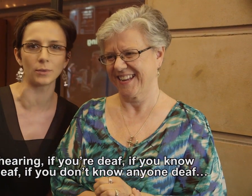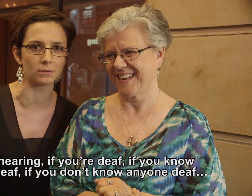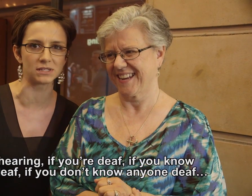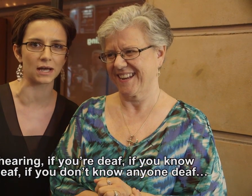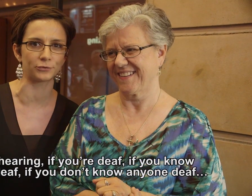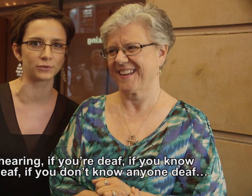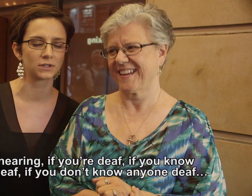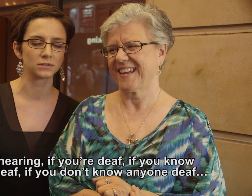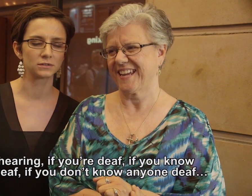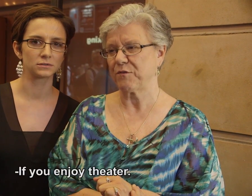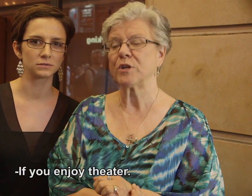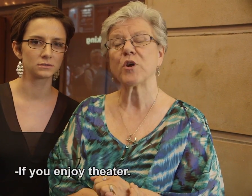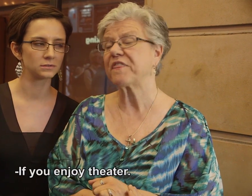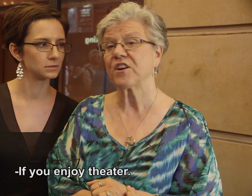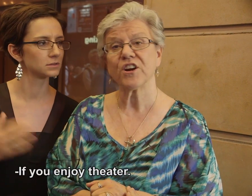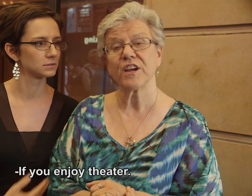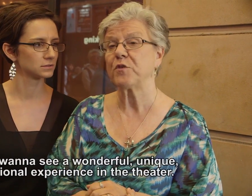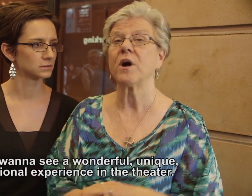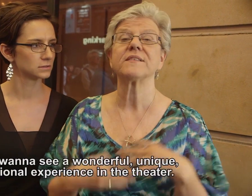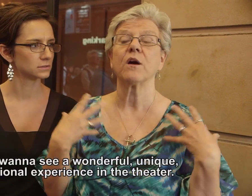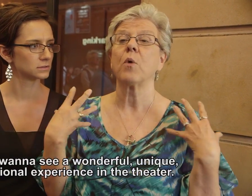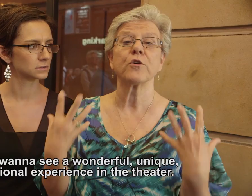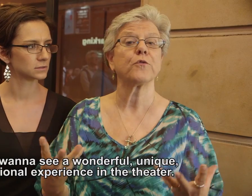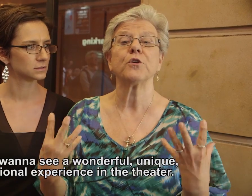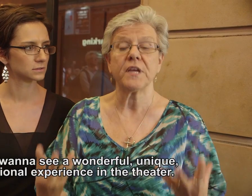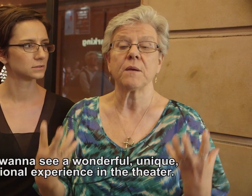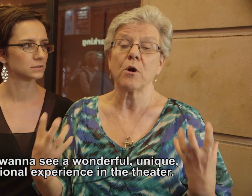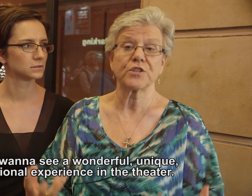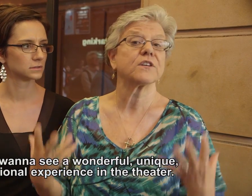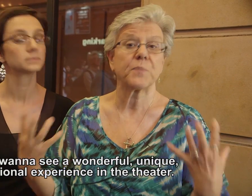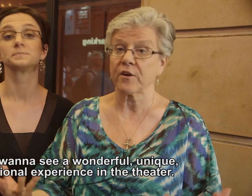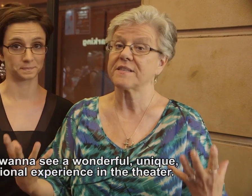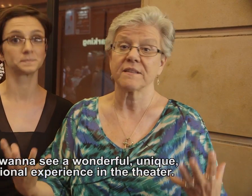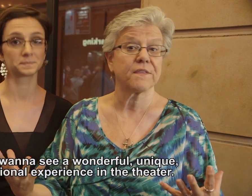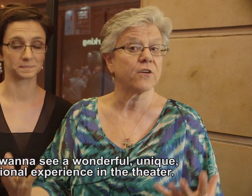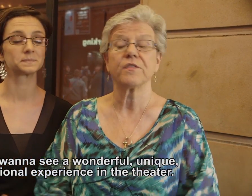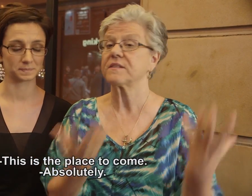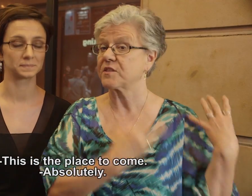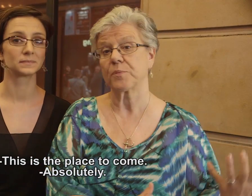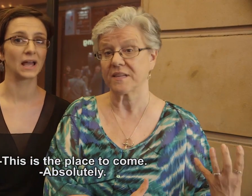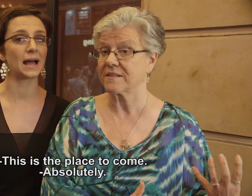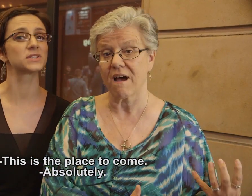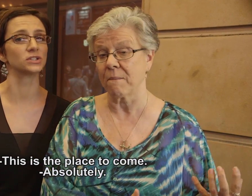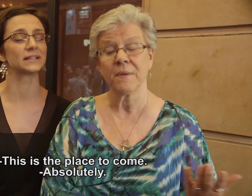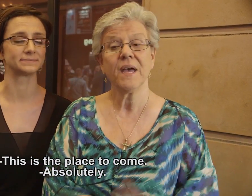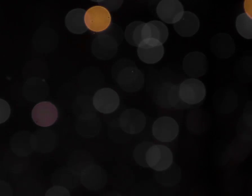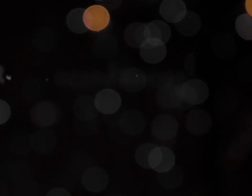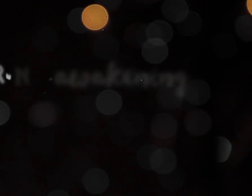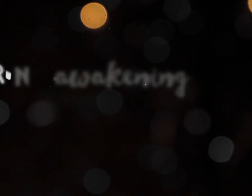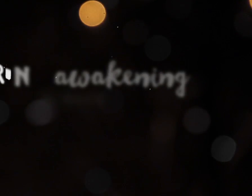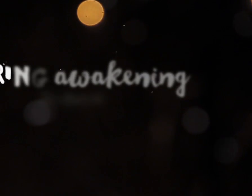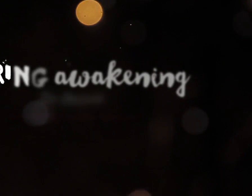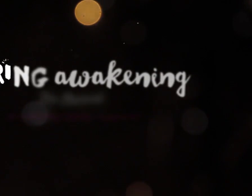deaf, if you don't know anyone deaf. If you enjoy theater, if you want to see a wonderful, unique, emotional experience in the theater, this is the place to come. wait.